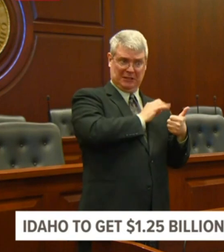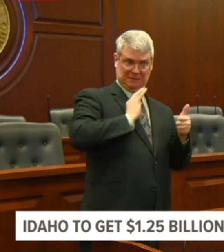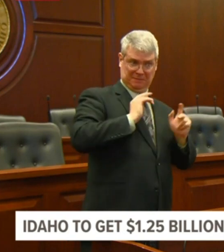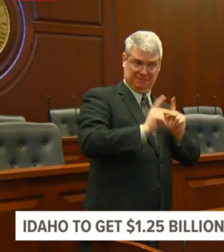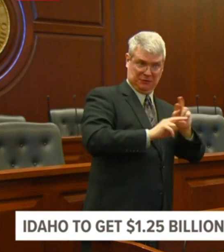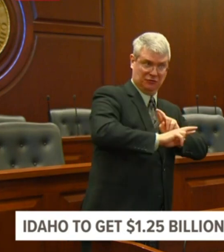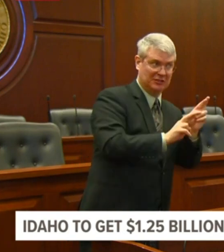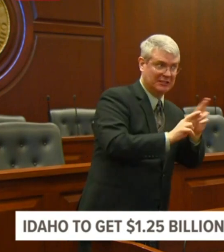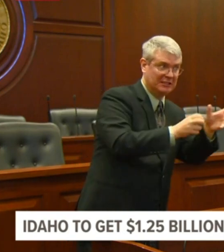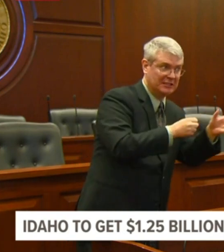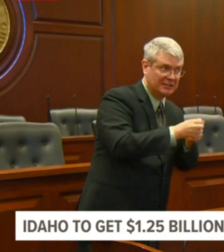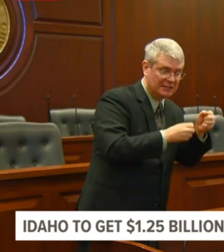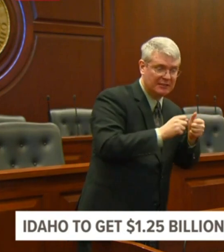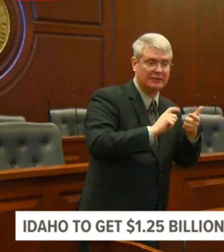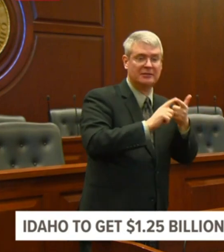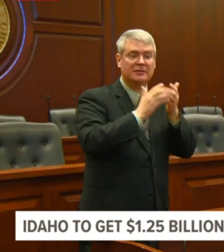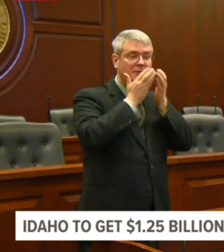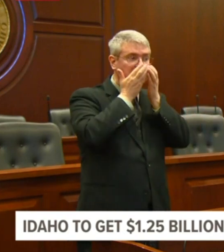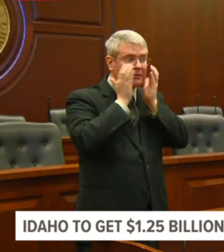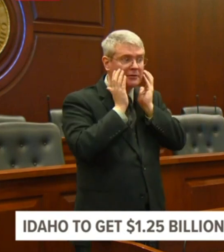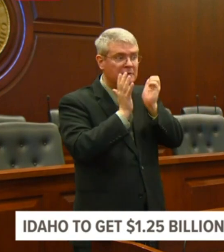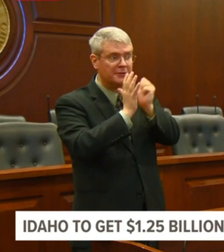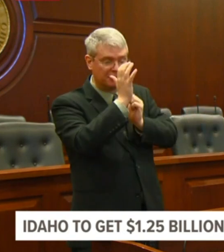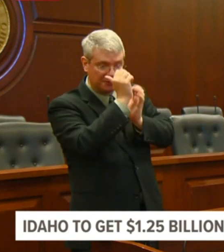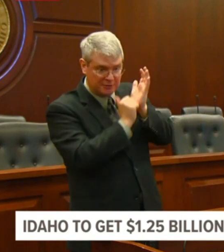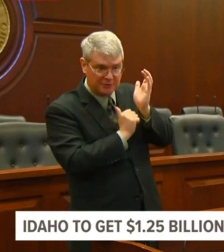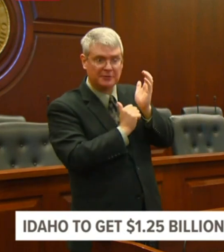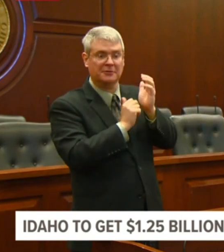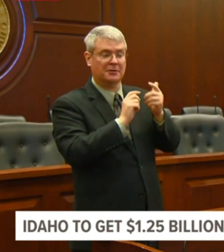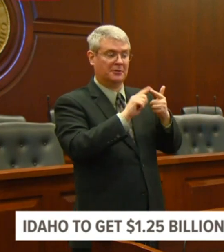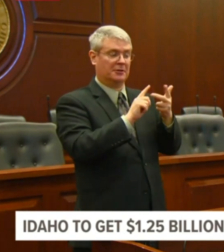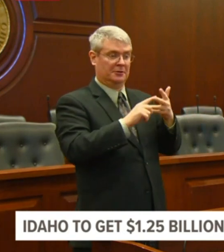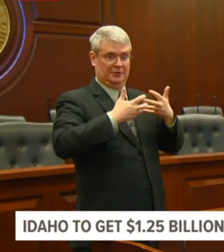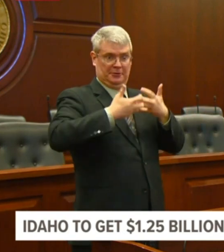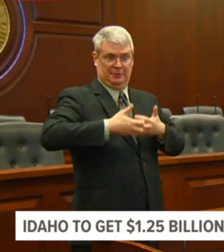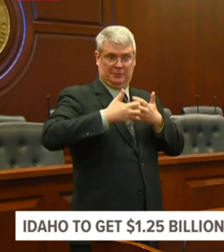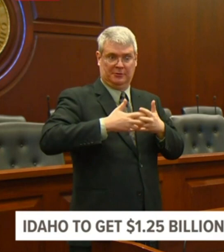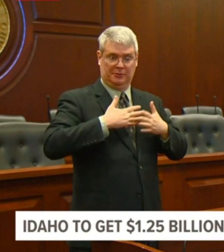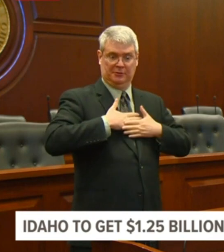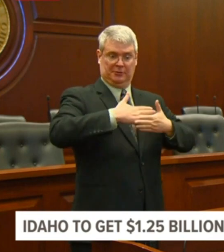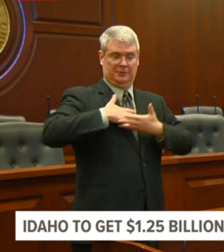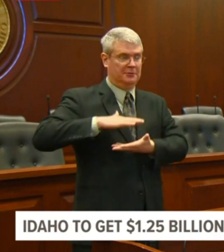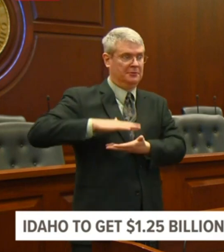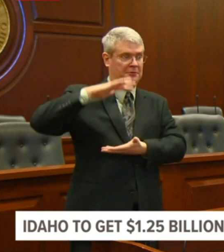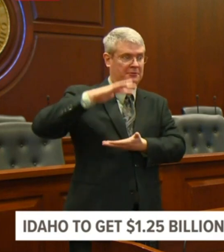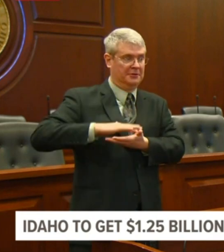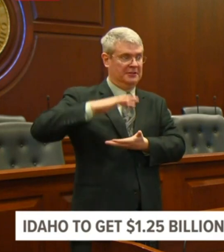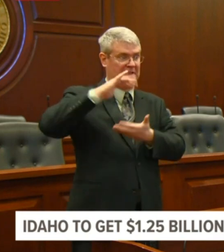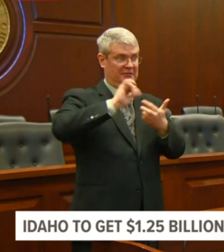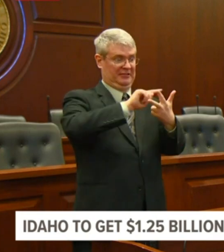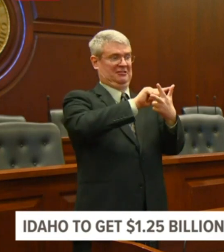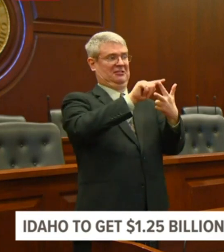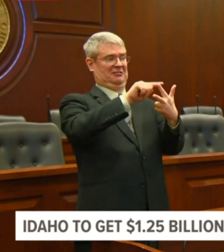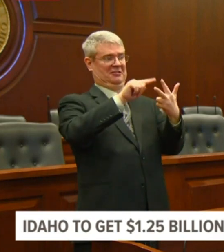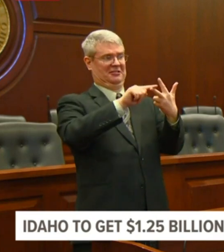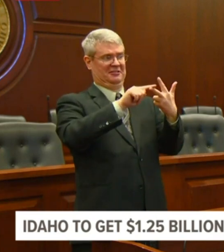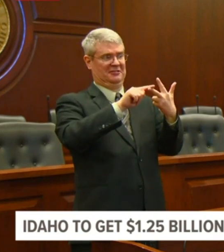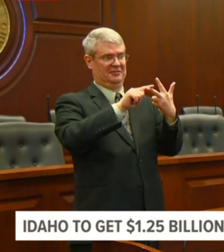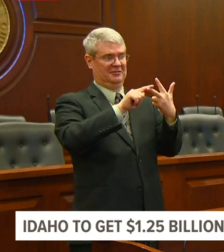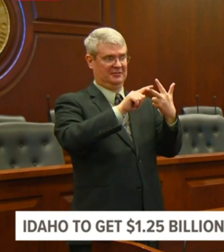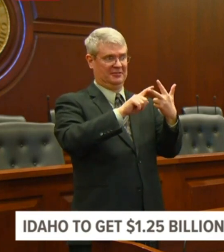ventilator capacity. Matter of fact, I talked to the President about it, so that's how high it is. We've made a request